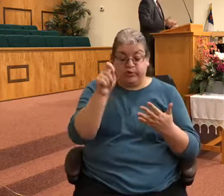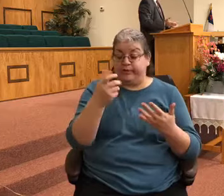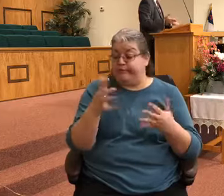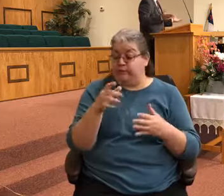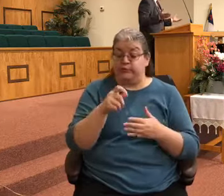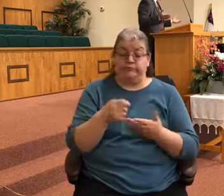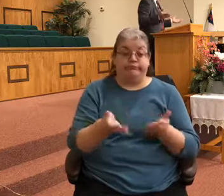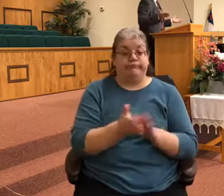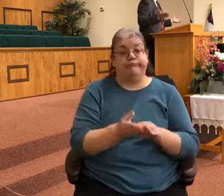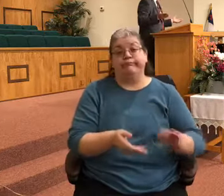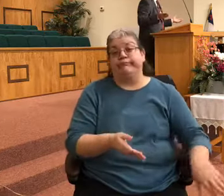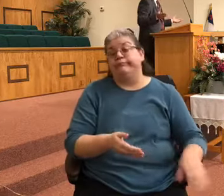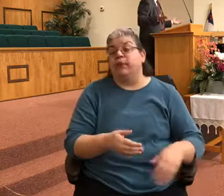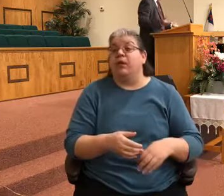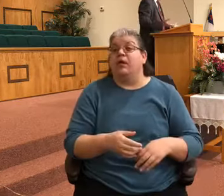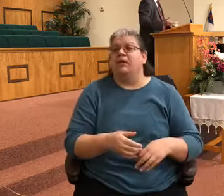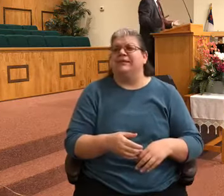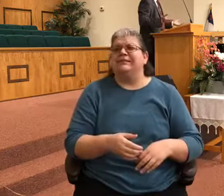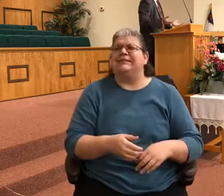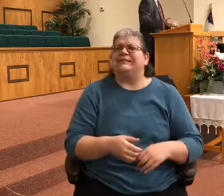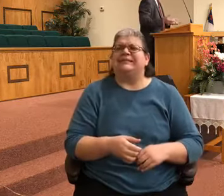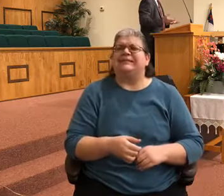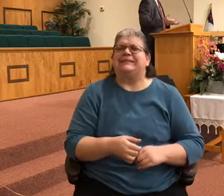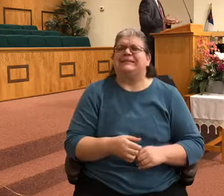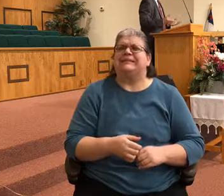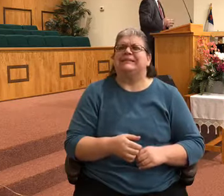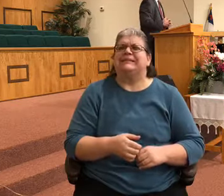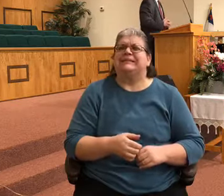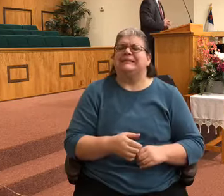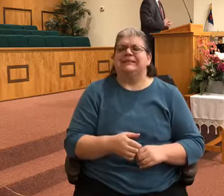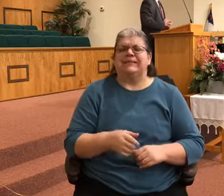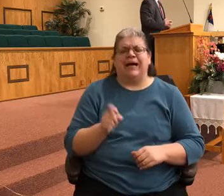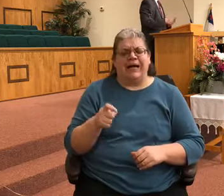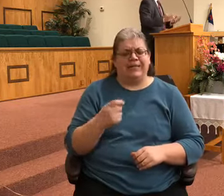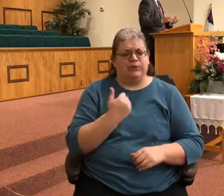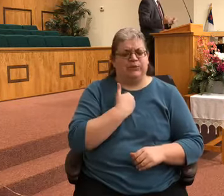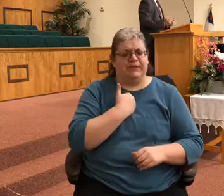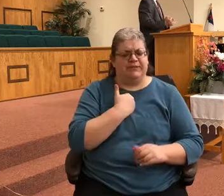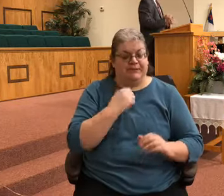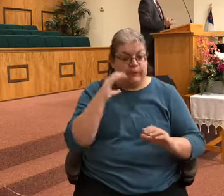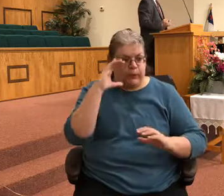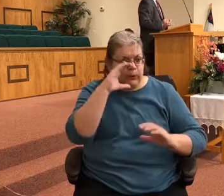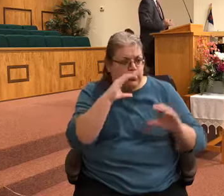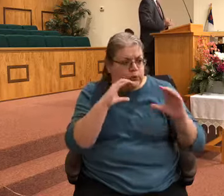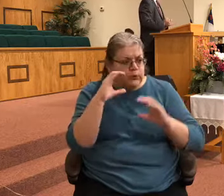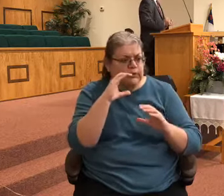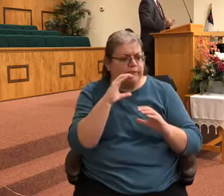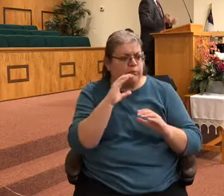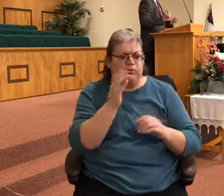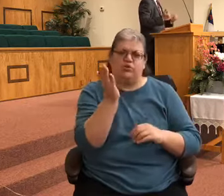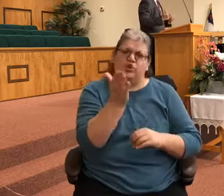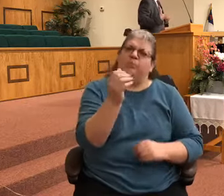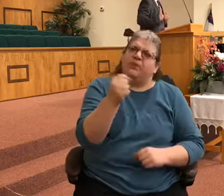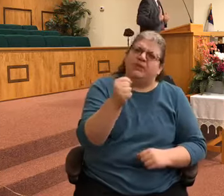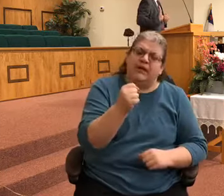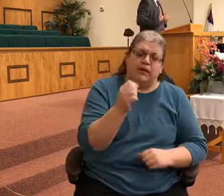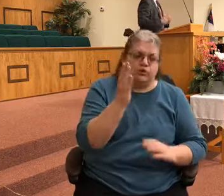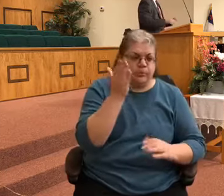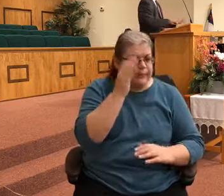this as though I'm looking for sermons as well. I'm looking for soul food. Because for me as a preacher, I would